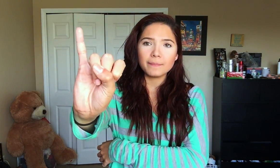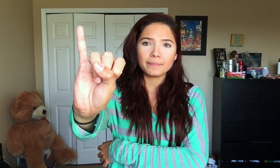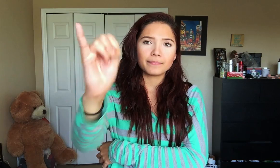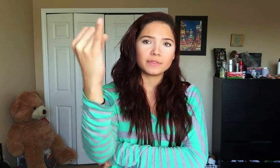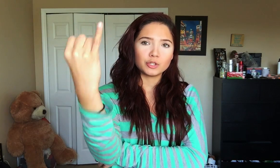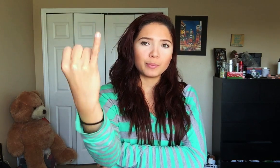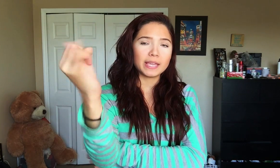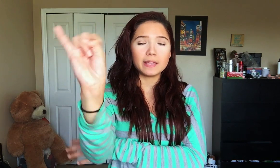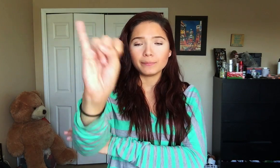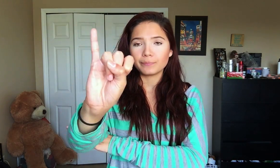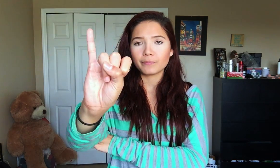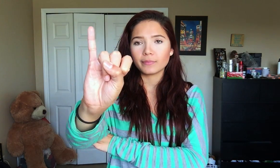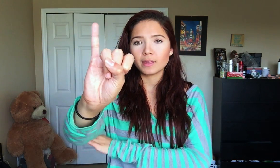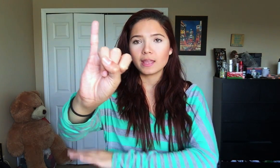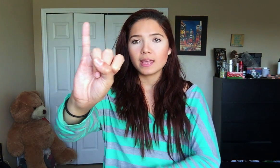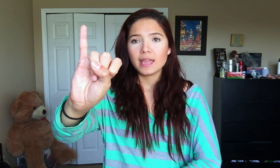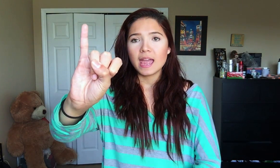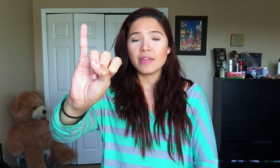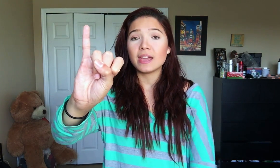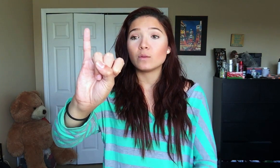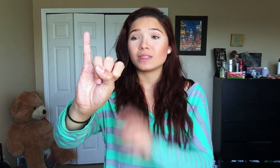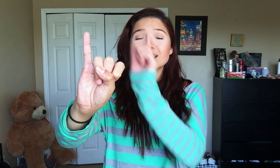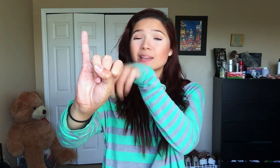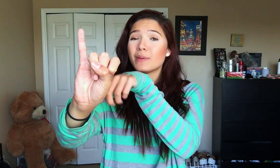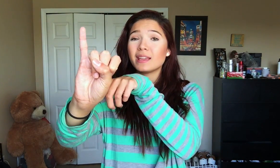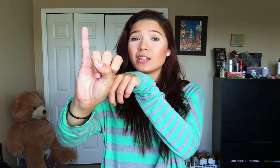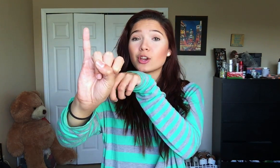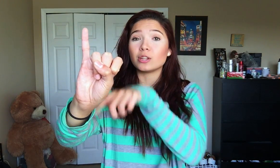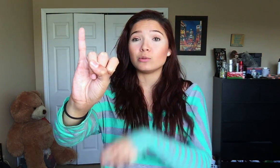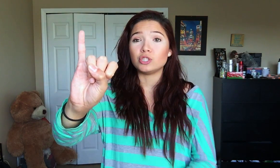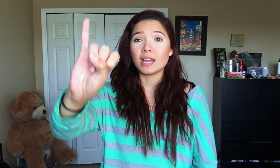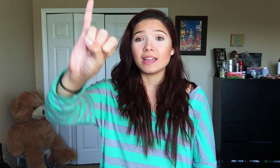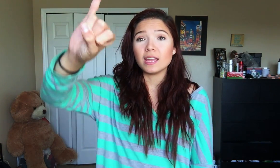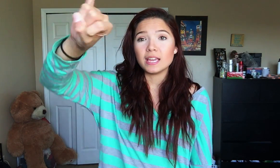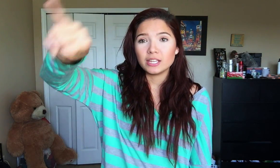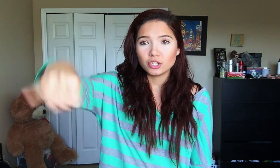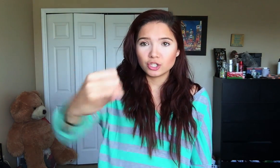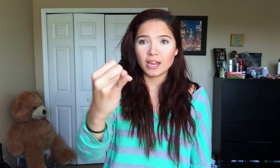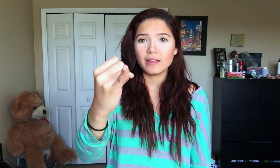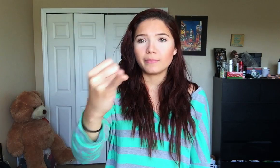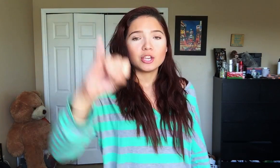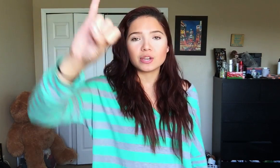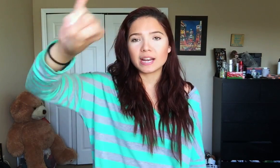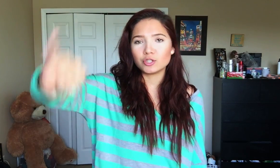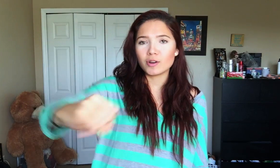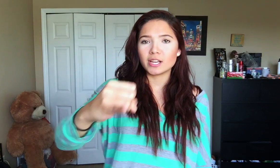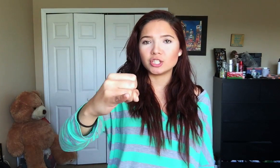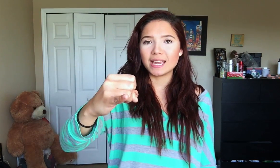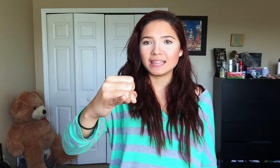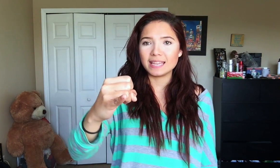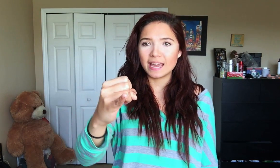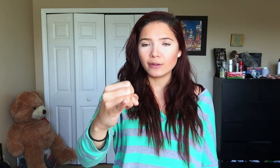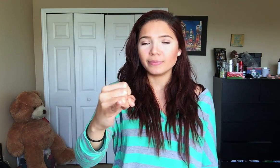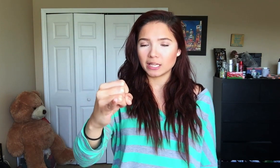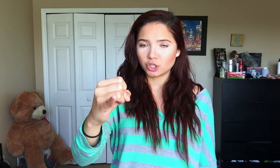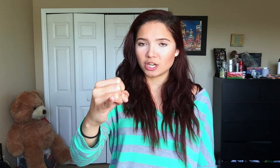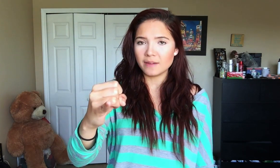pinky and then with that same pinky you're gonna do J J you're kind of drawing a J in the air that's J